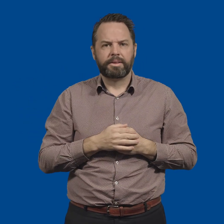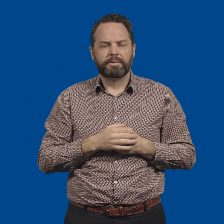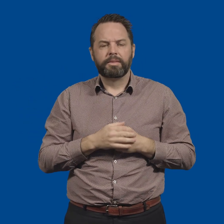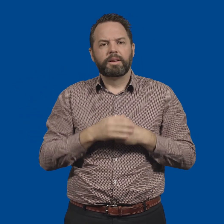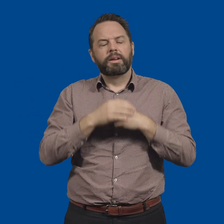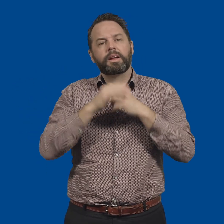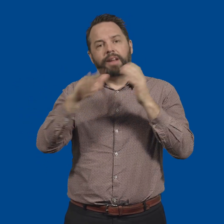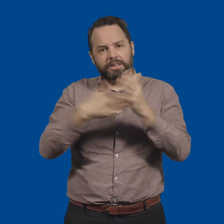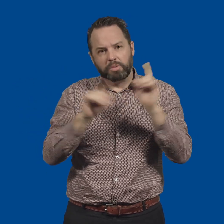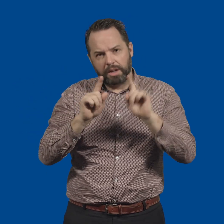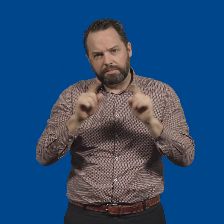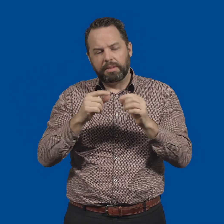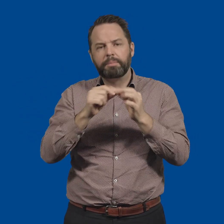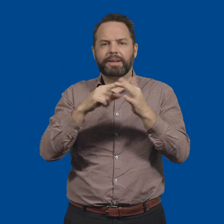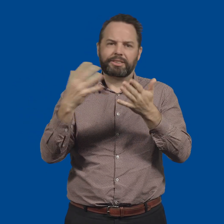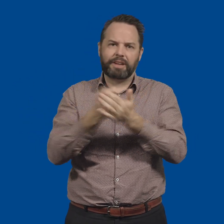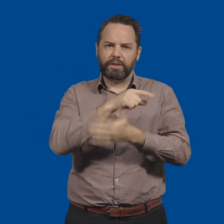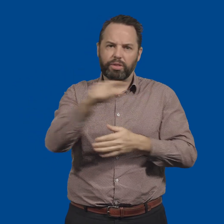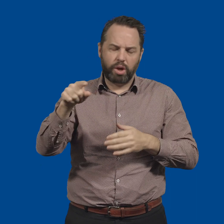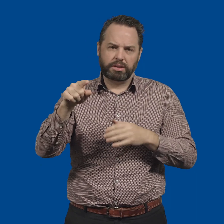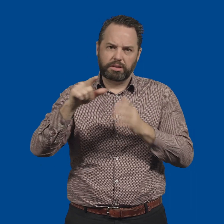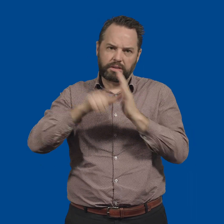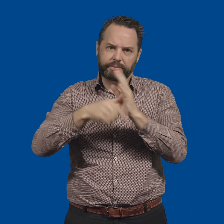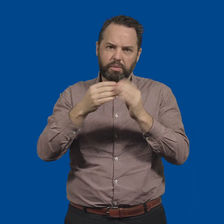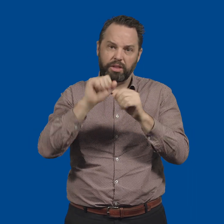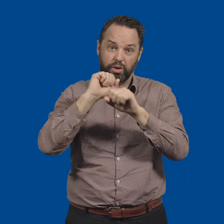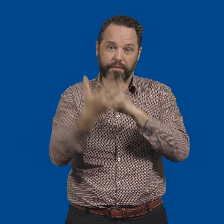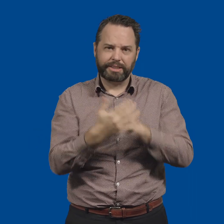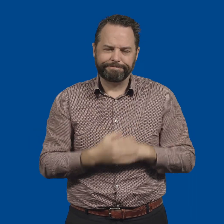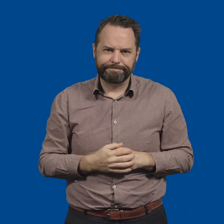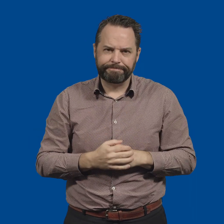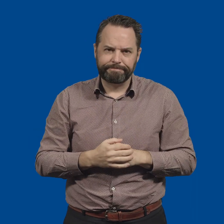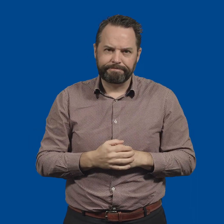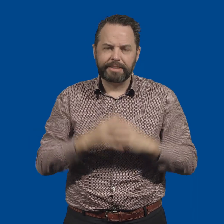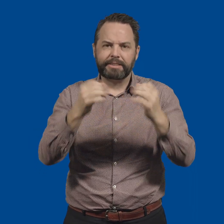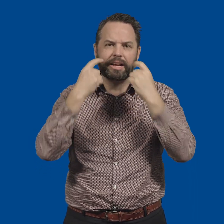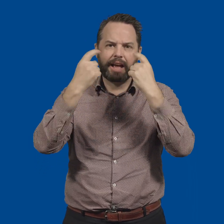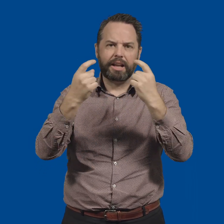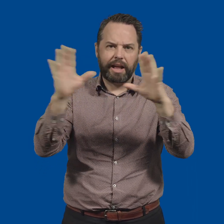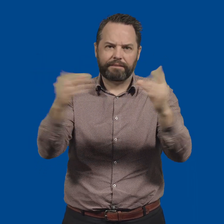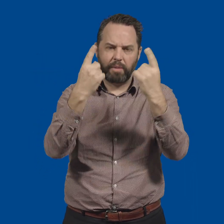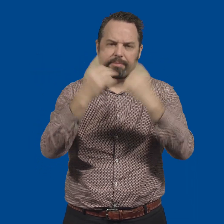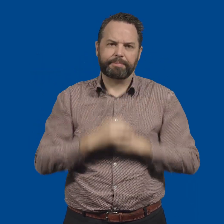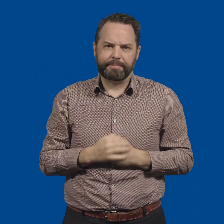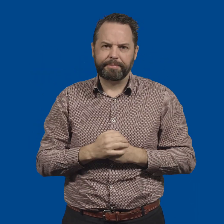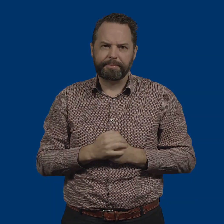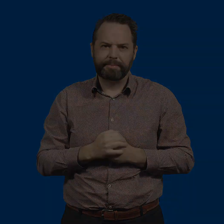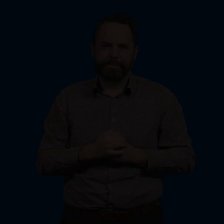very keen to have a new CEO on board with Expression Australia. Finally, please stay safe with the current coronavirus situation.